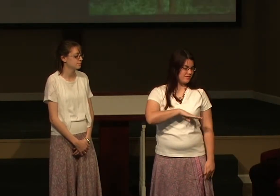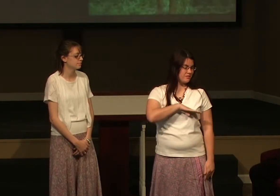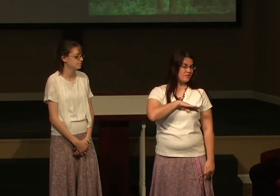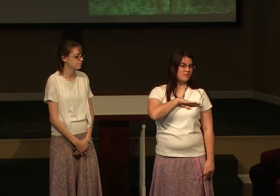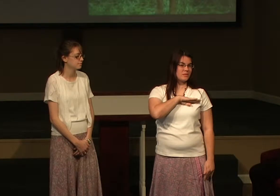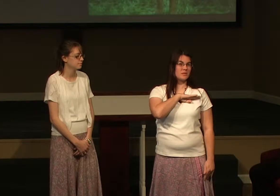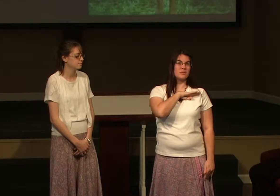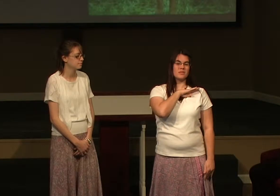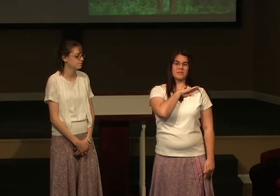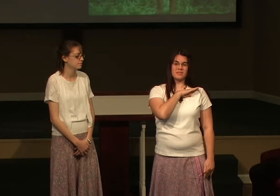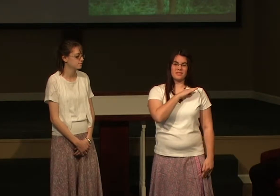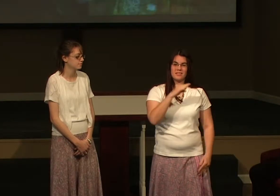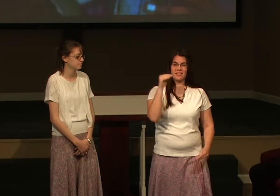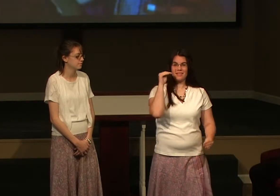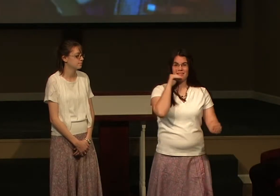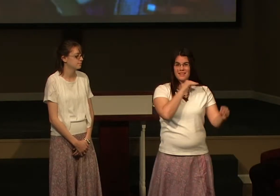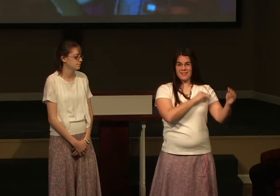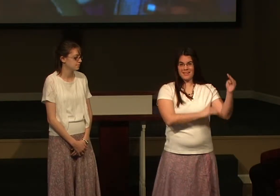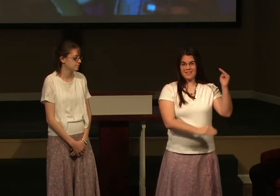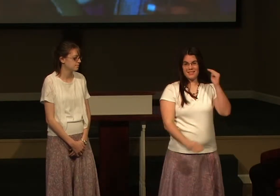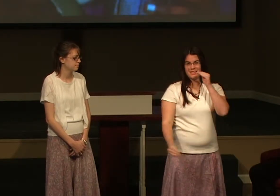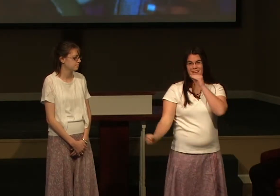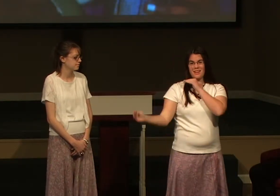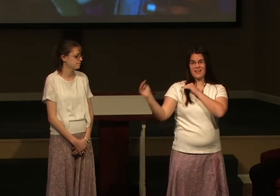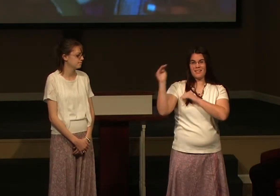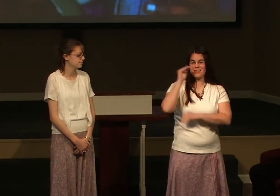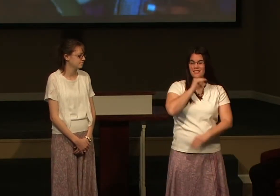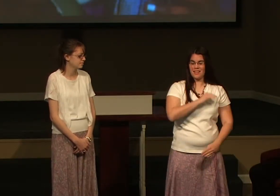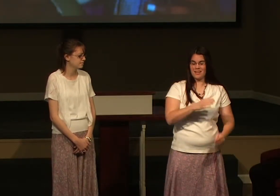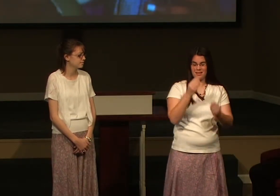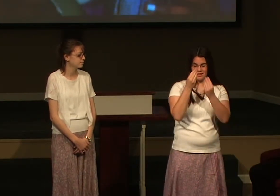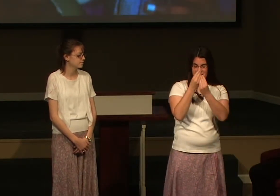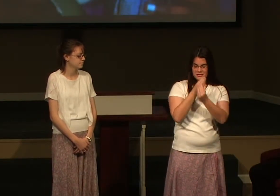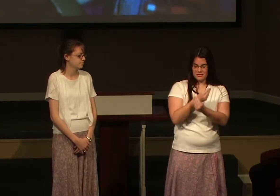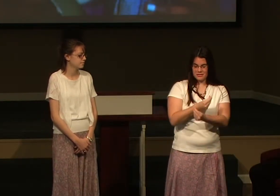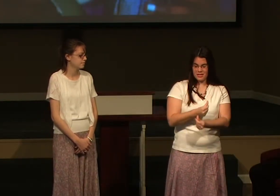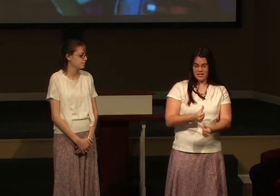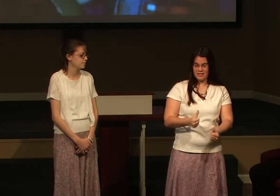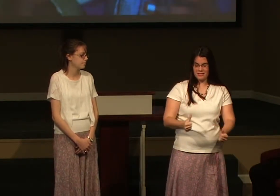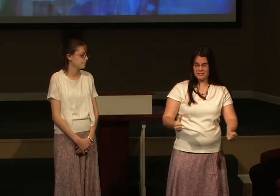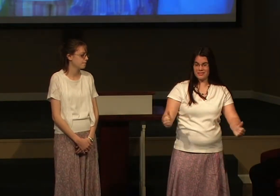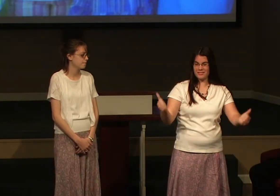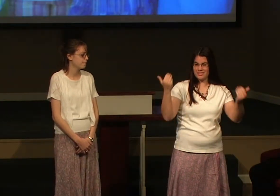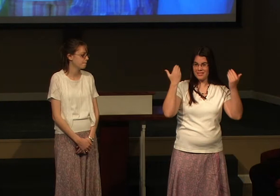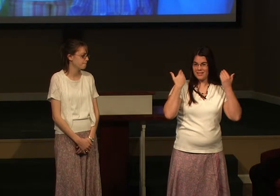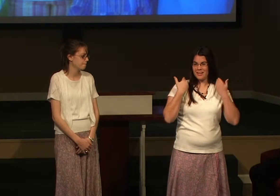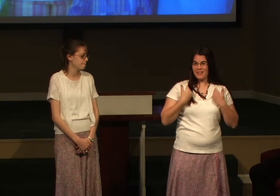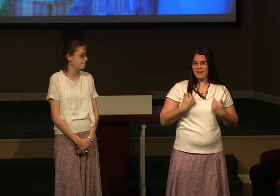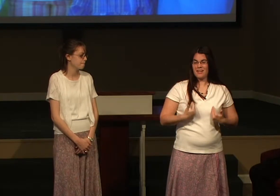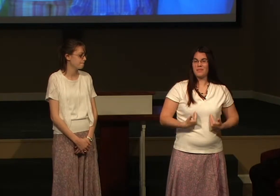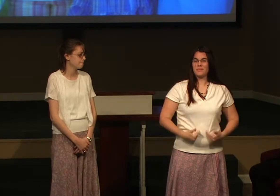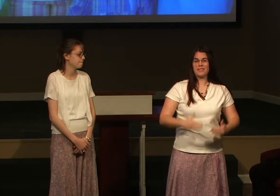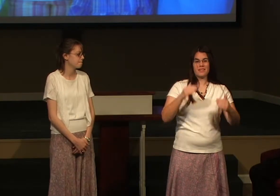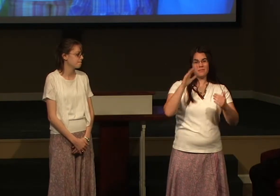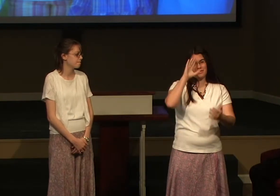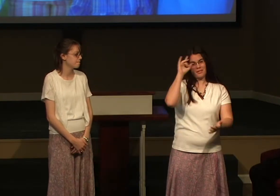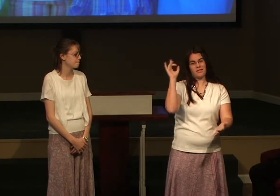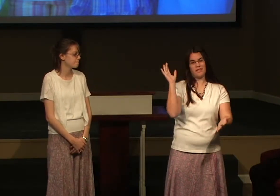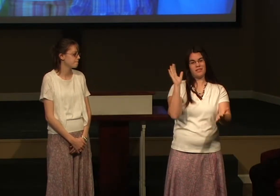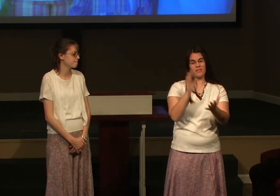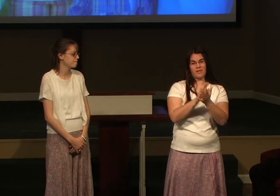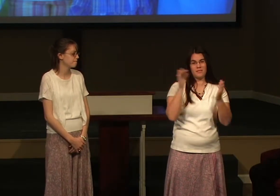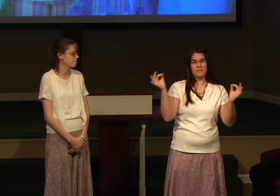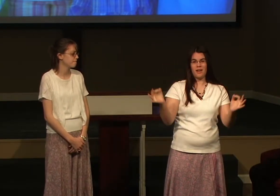in the full. And all the lies are shattered, and we